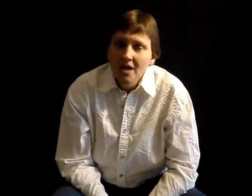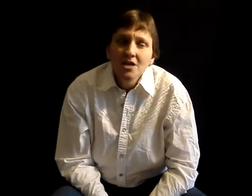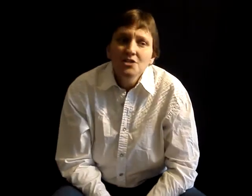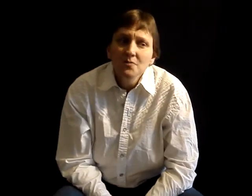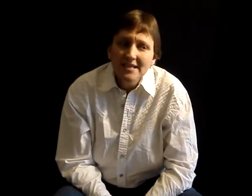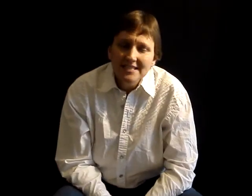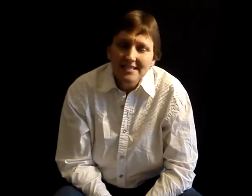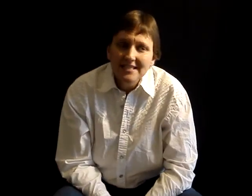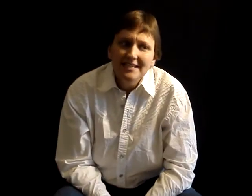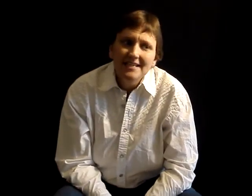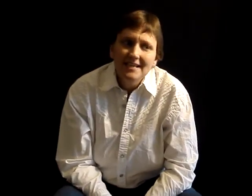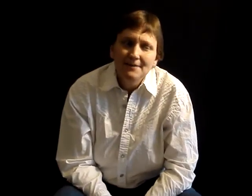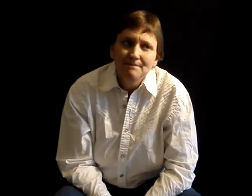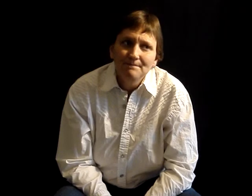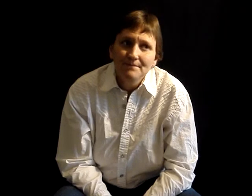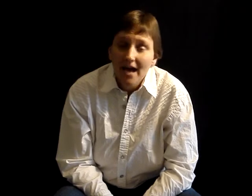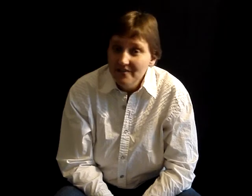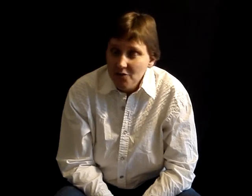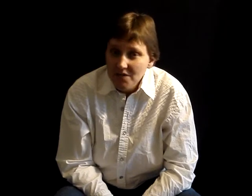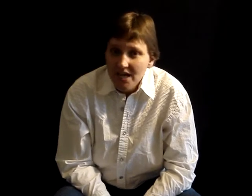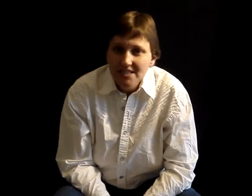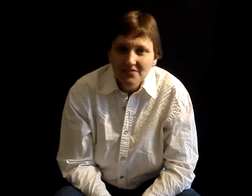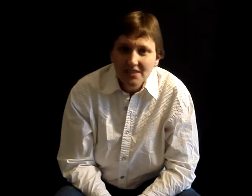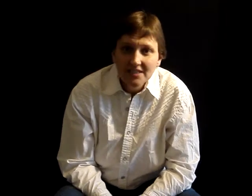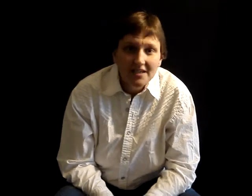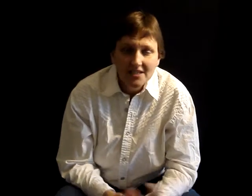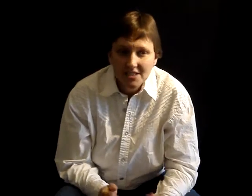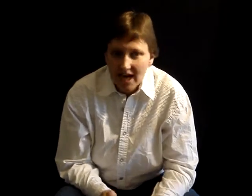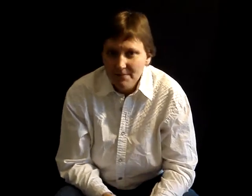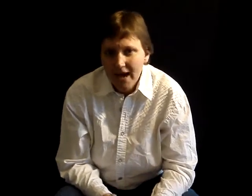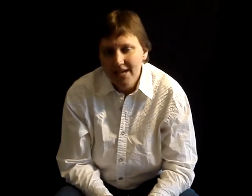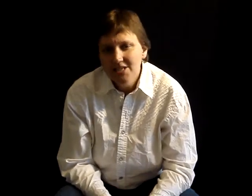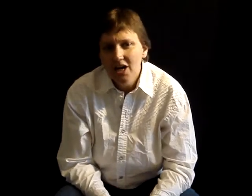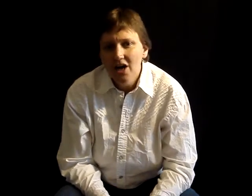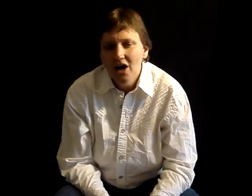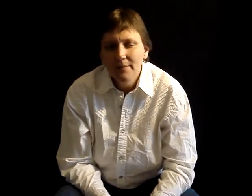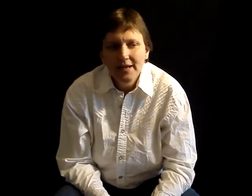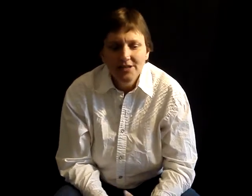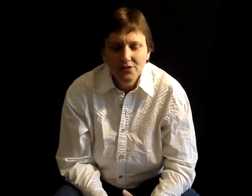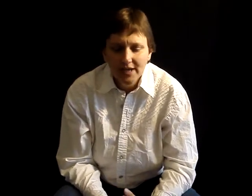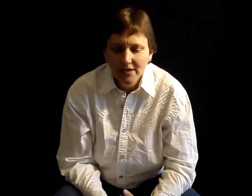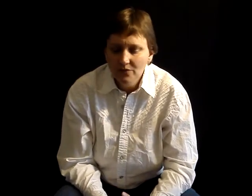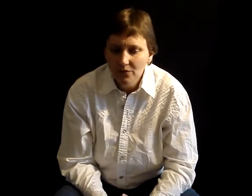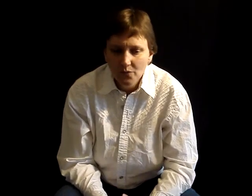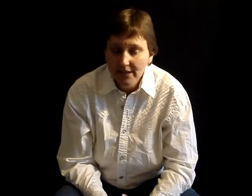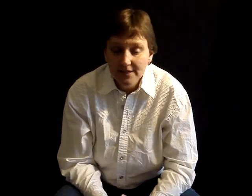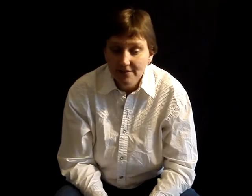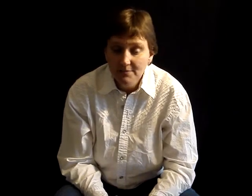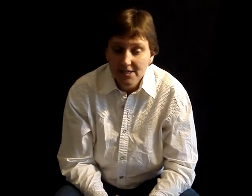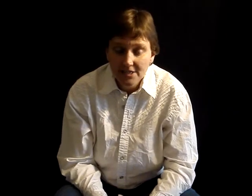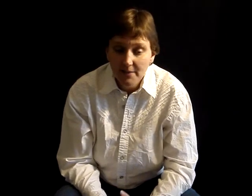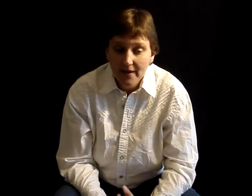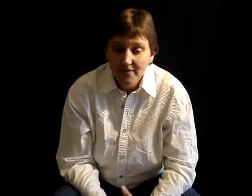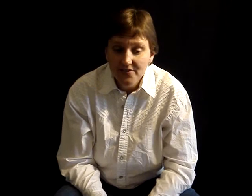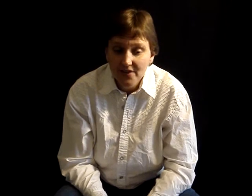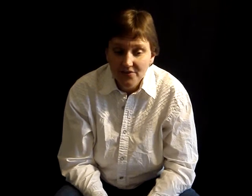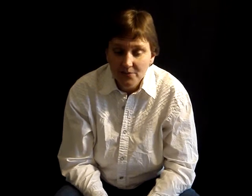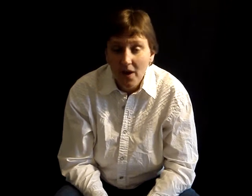So basically, iviewit.tv, denypatent.com, and you can read as much about this as you're